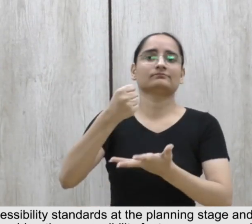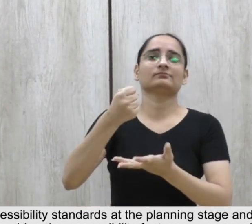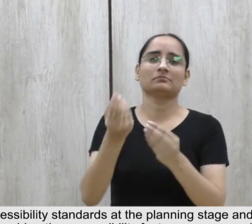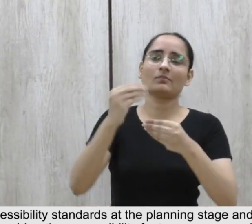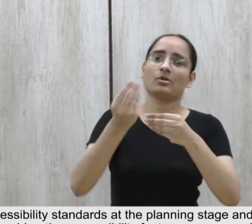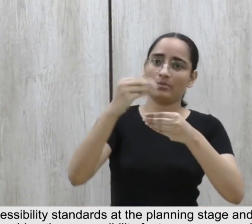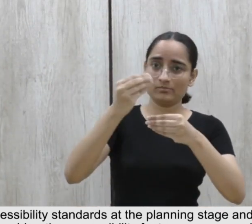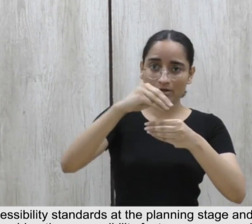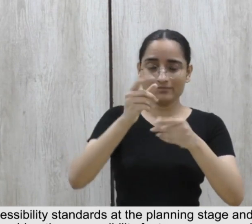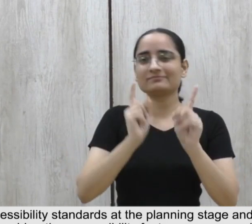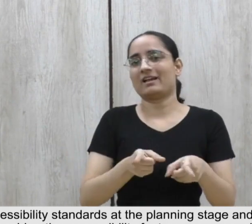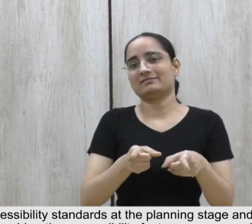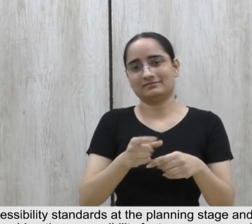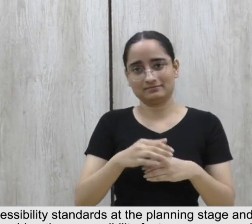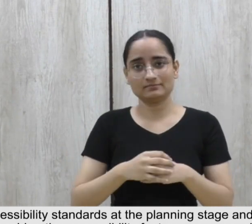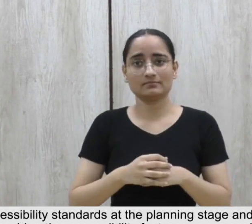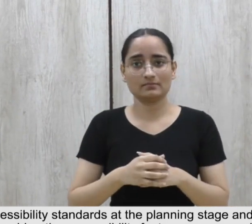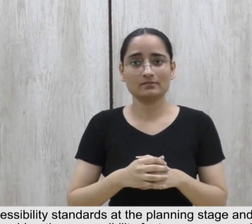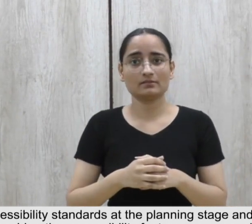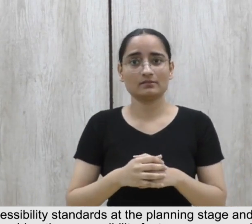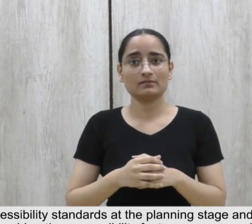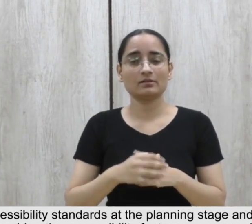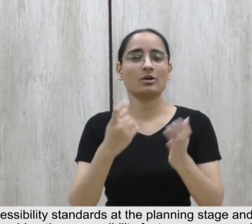norms. 18.